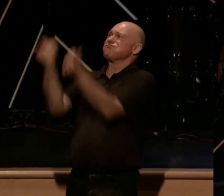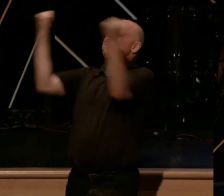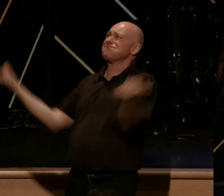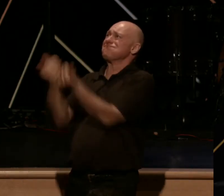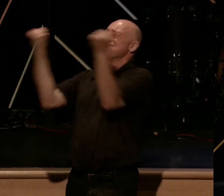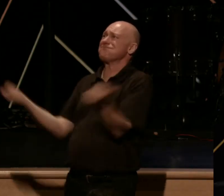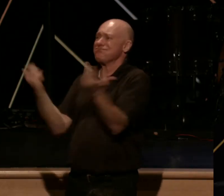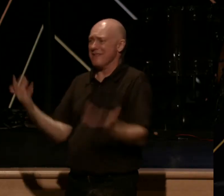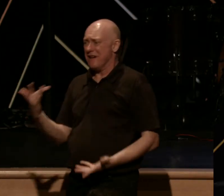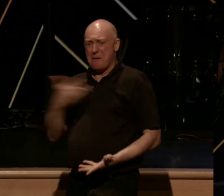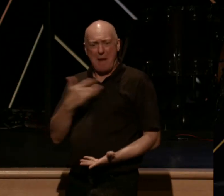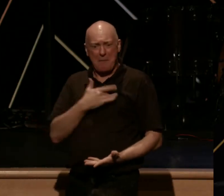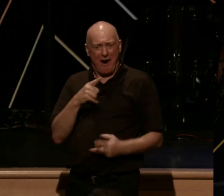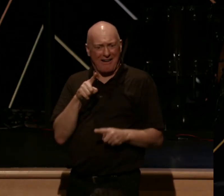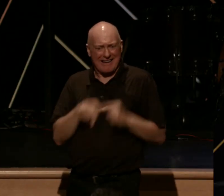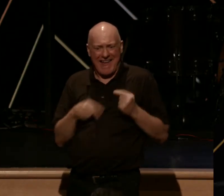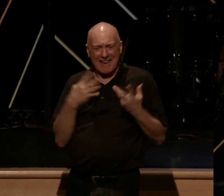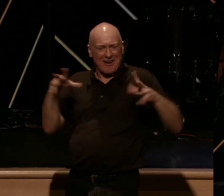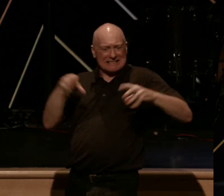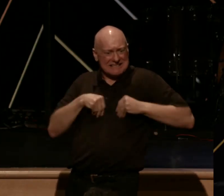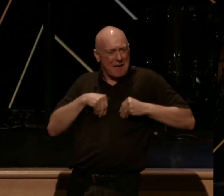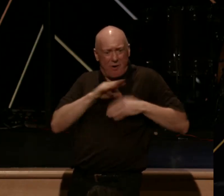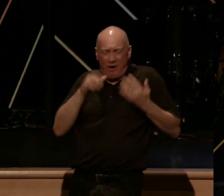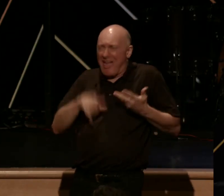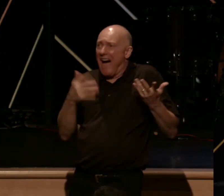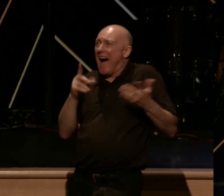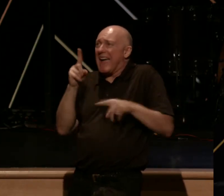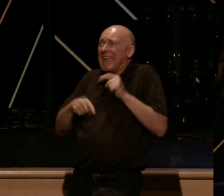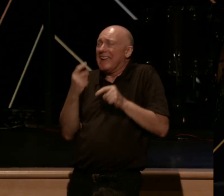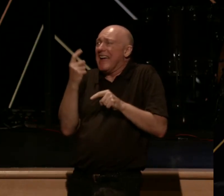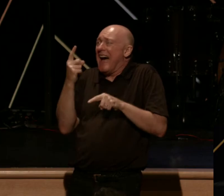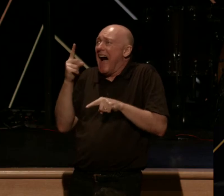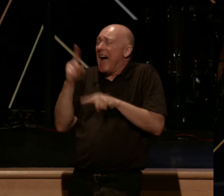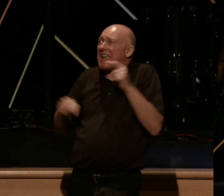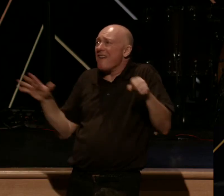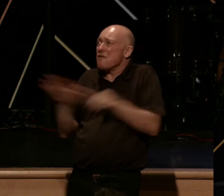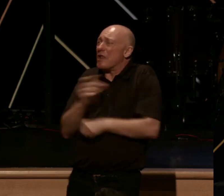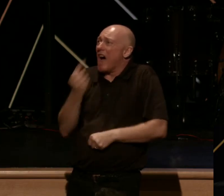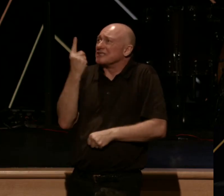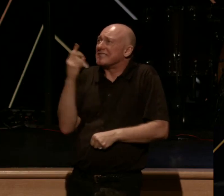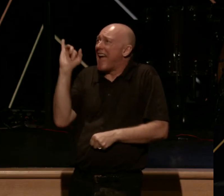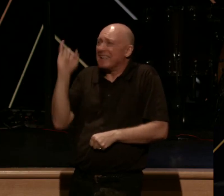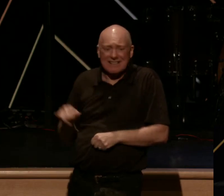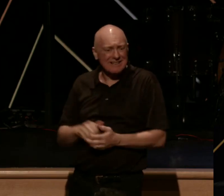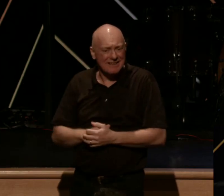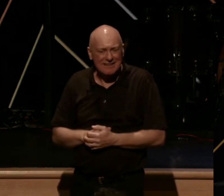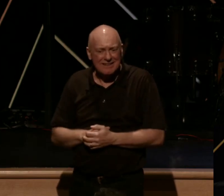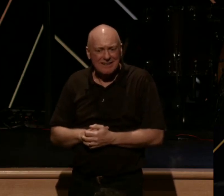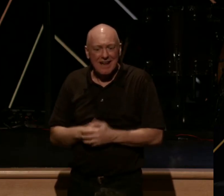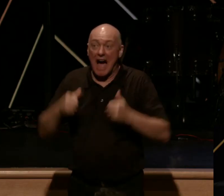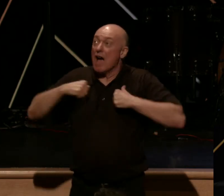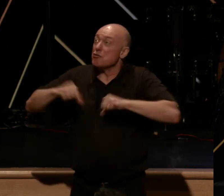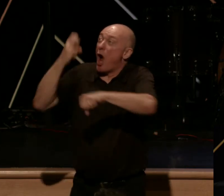my heart so I can somehow understand it? Is there any way that I can force it to happen? If I just try really hard, can I